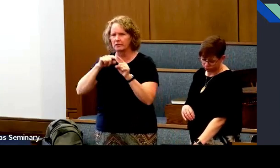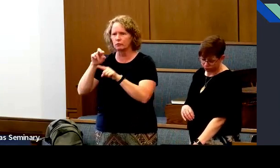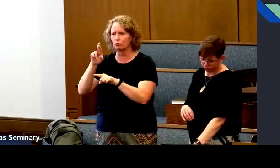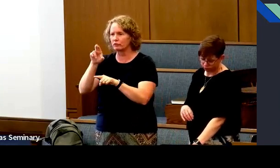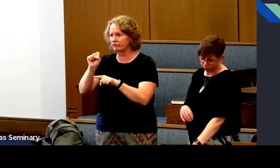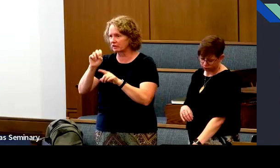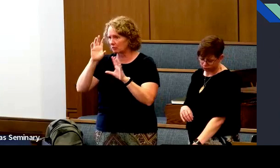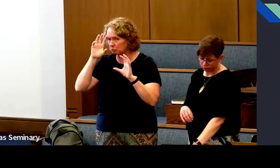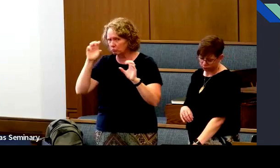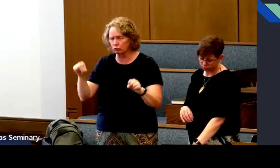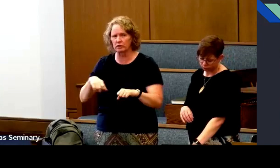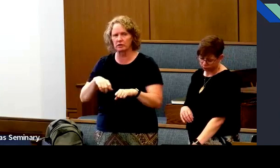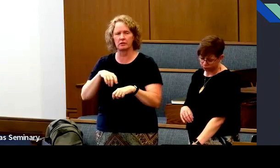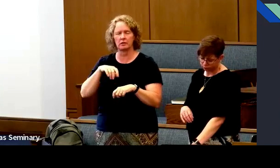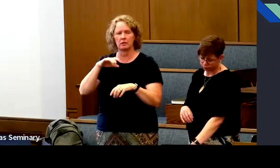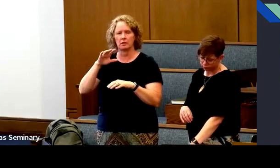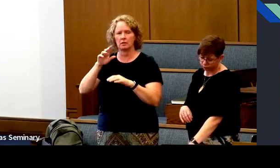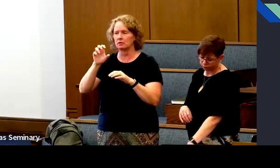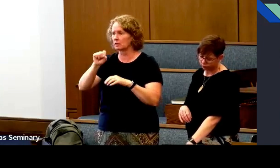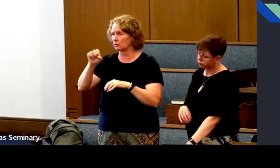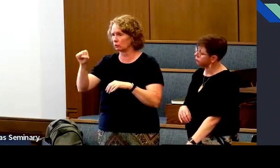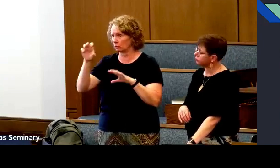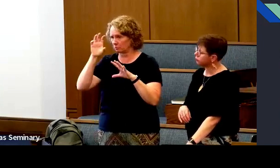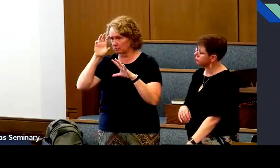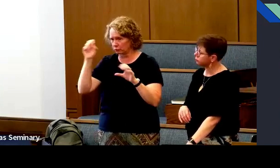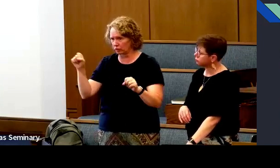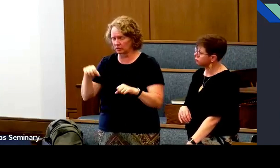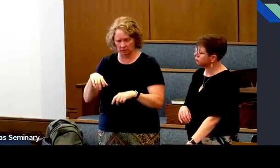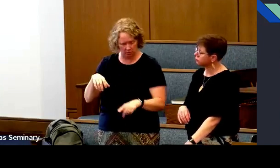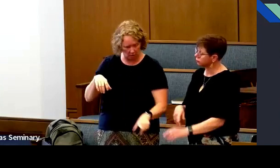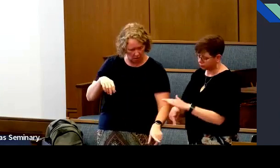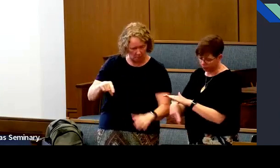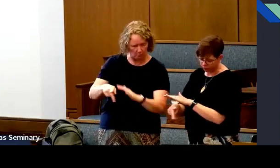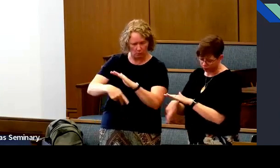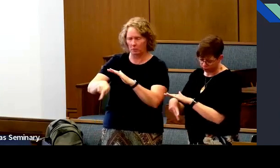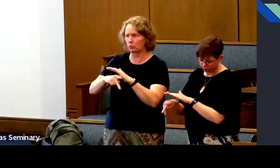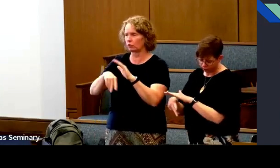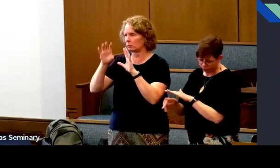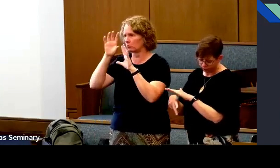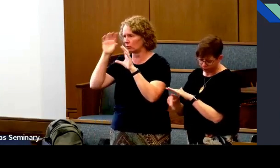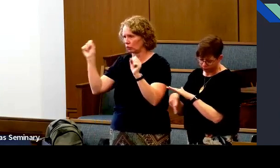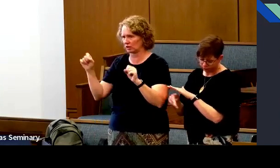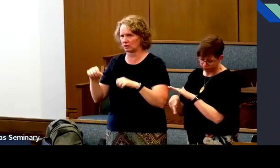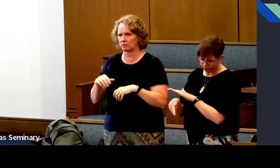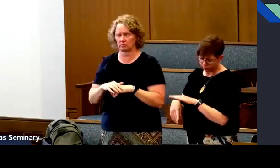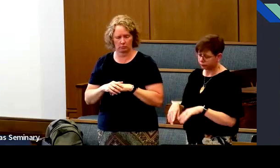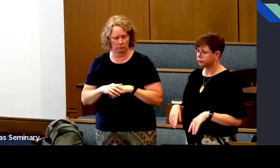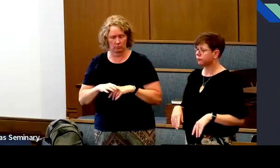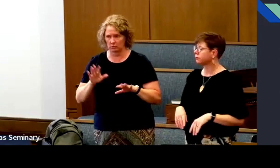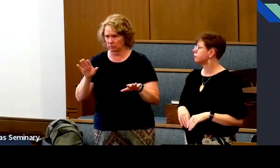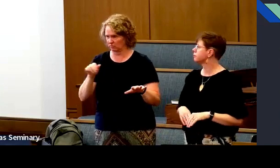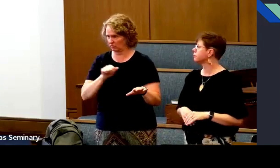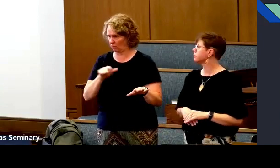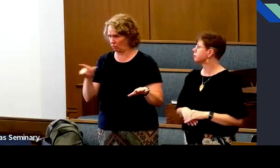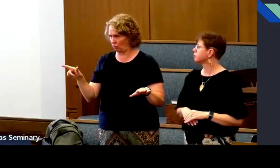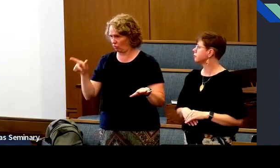Young women's president, young men's president, early society presidents, Sunday school presidents, and the primary president.